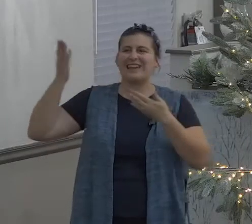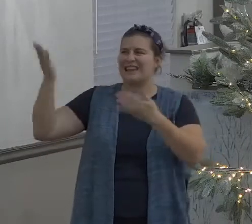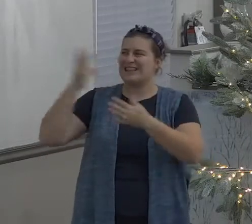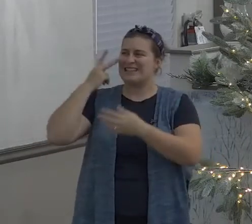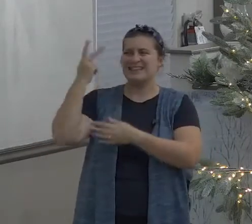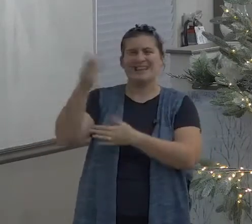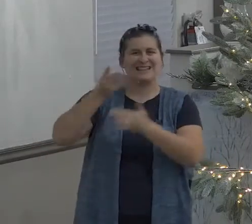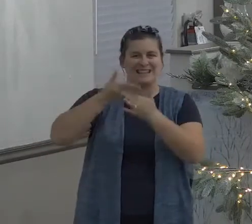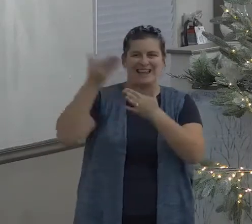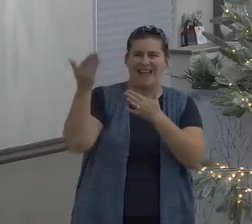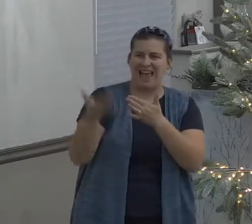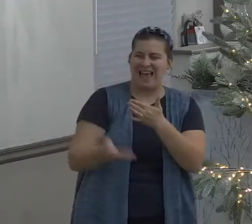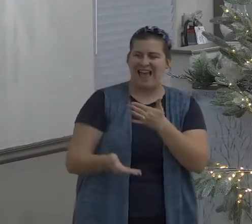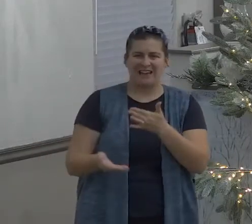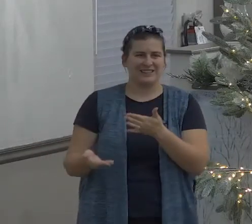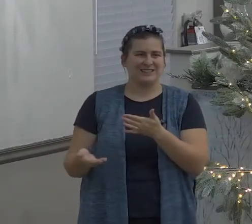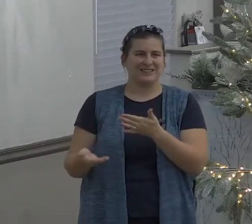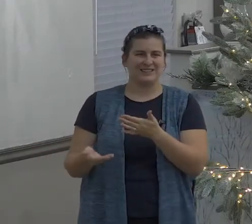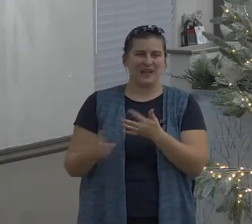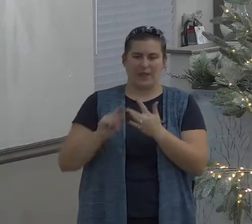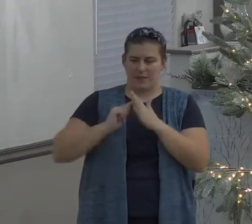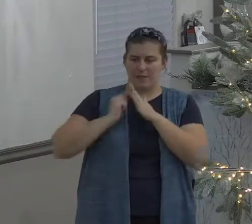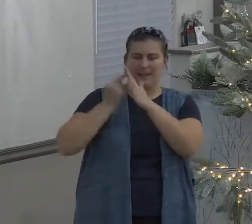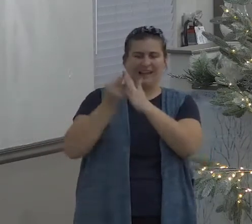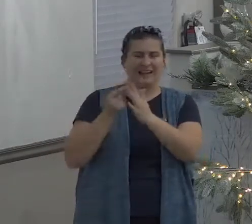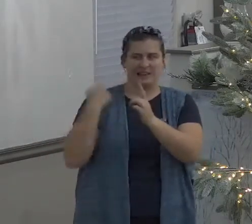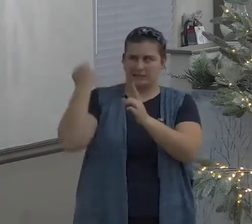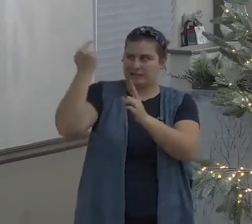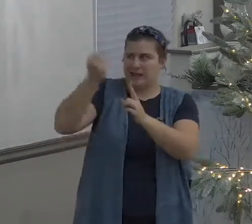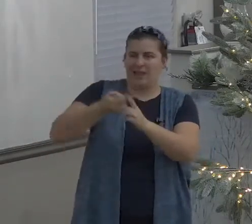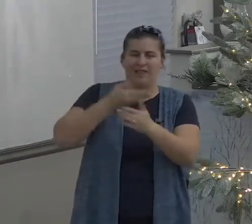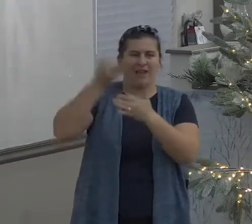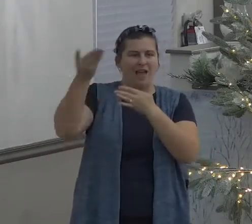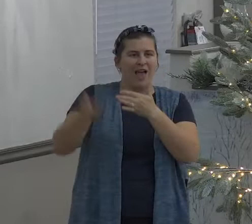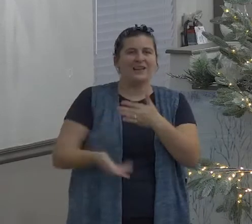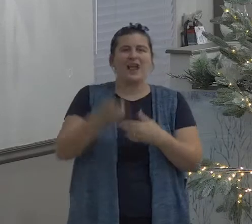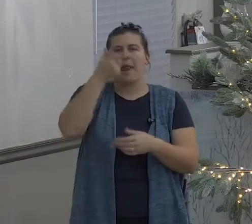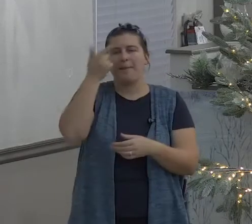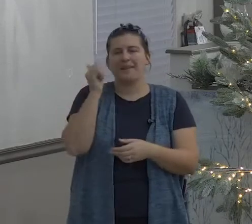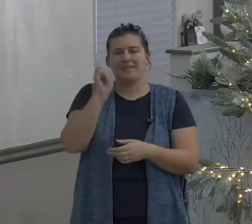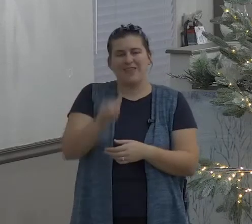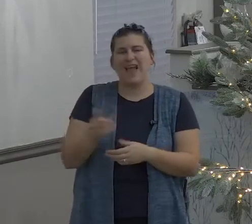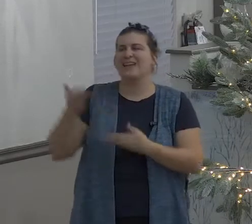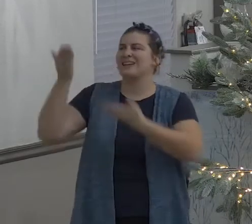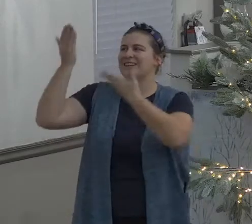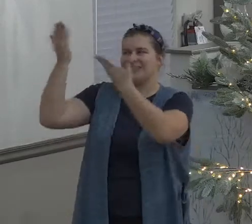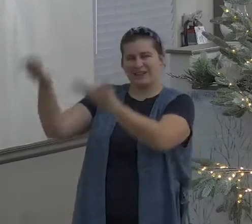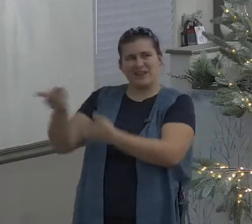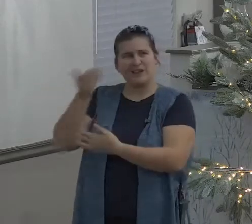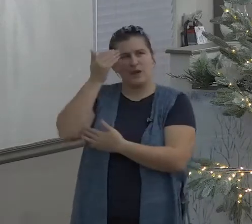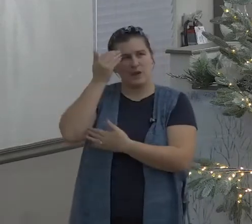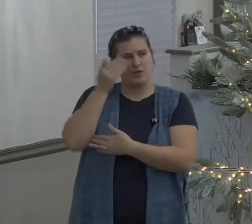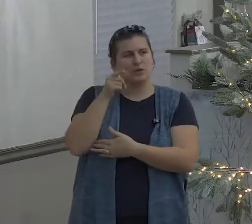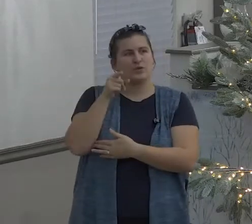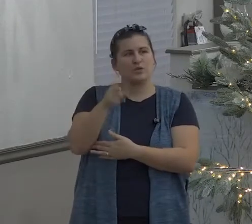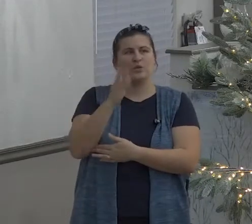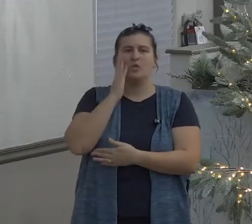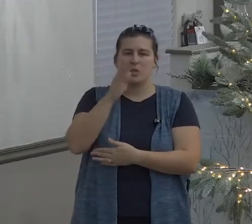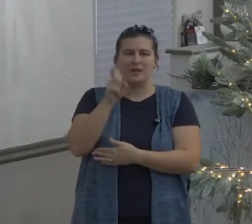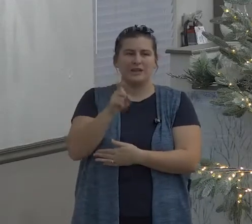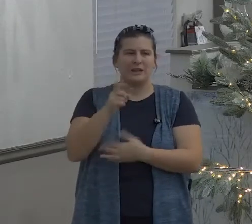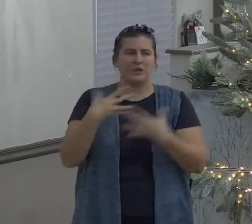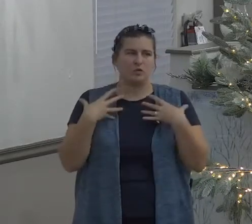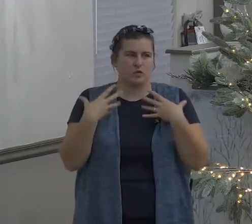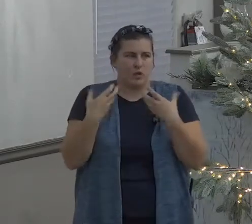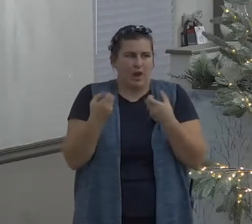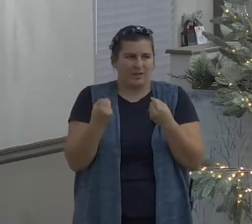omniscience and perfect foreknowledge he sees everything all the way to the